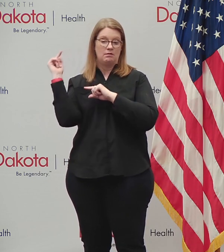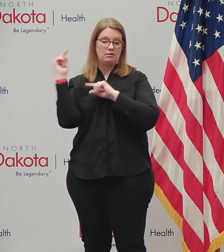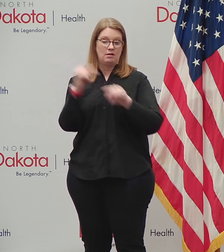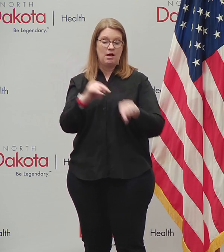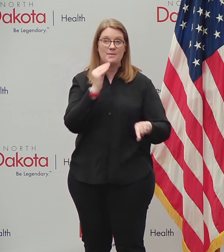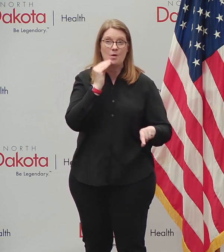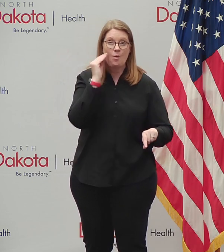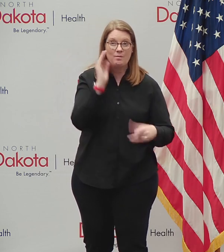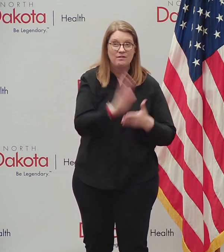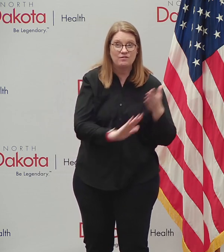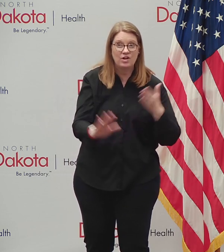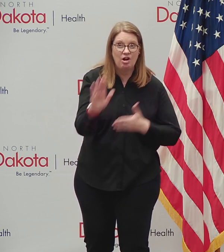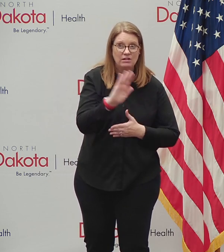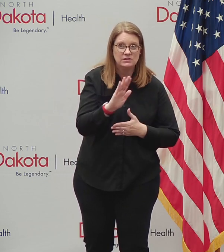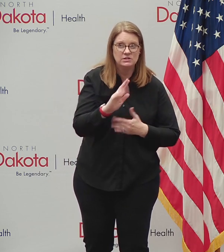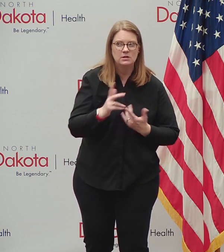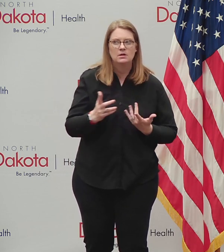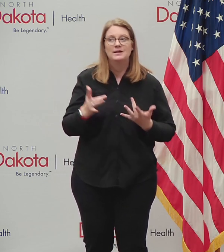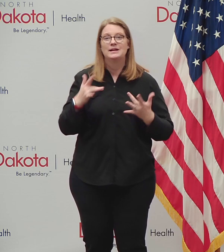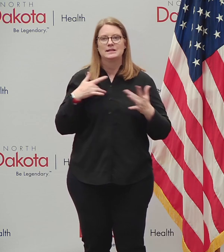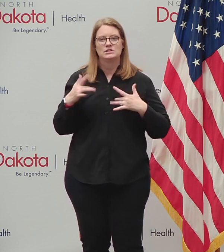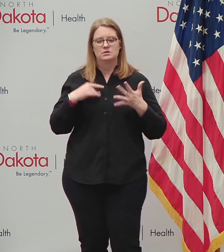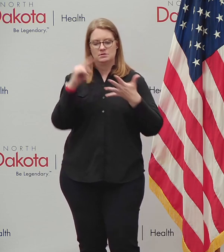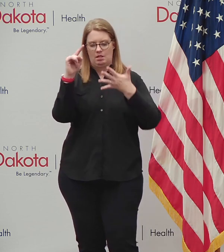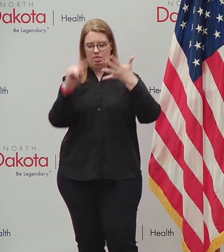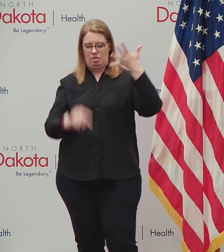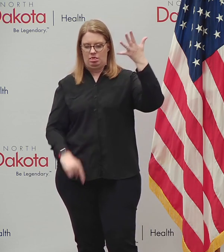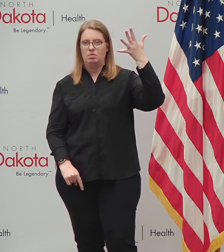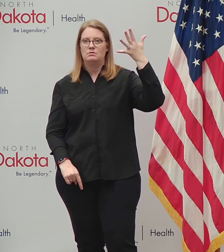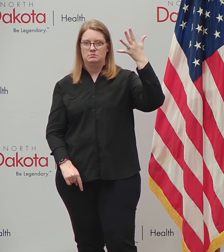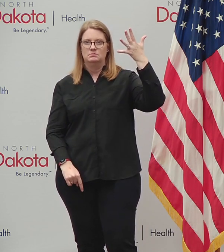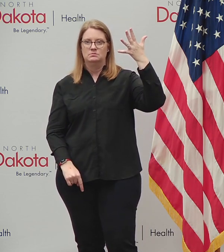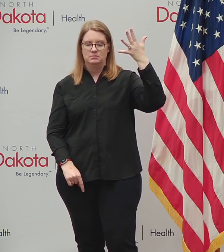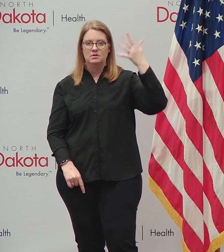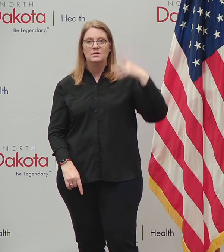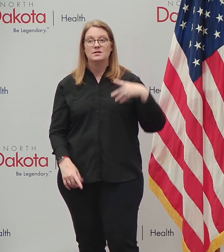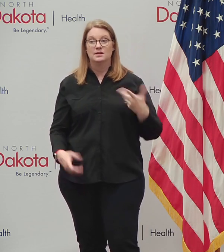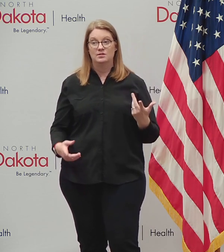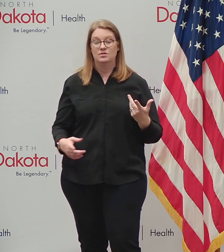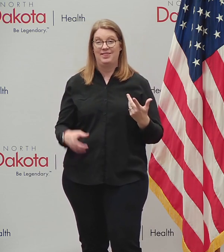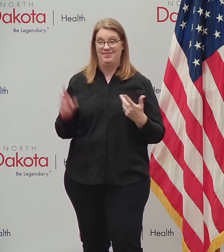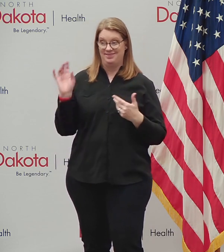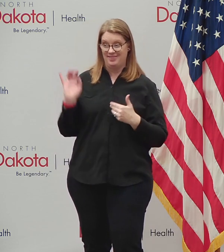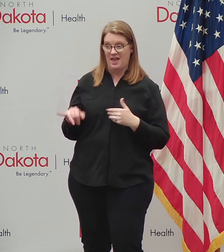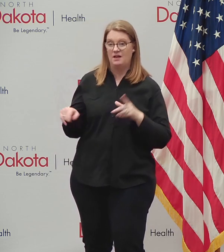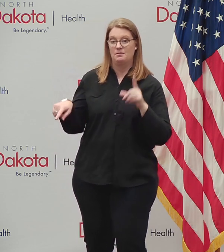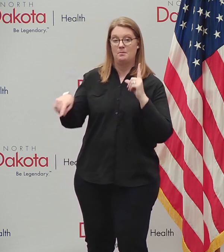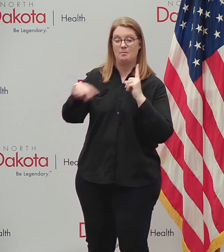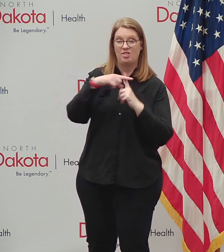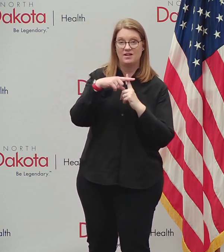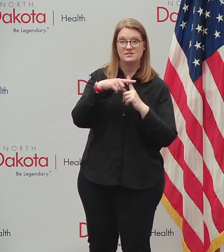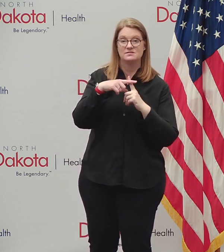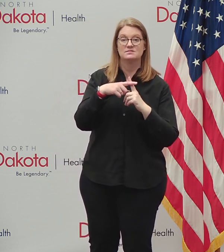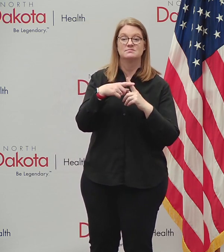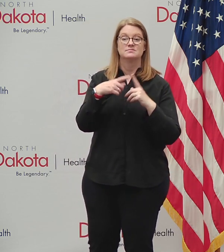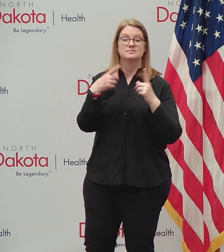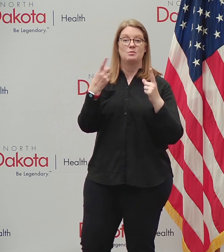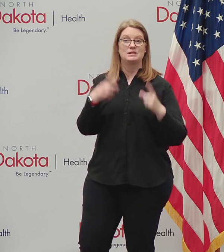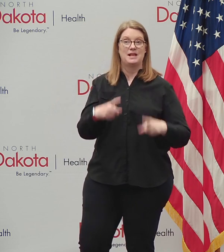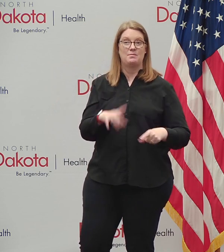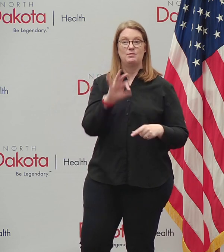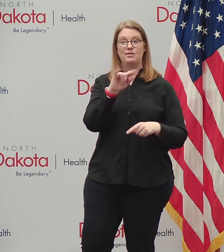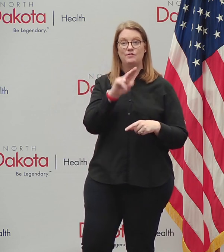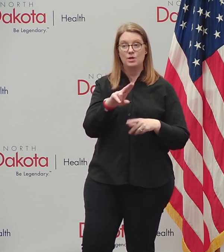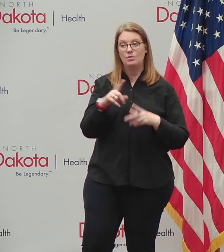lot of things to be worried about during this season that we've got coming up in conjunction with the, the nature of where we are, uh, in, uh, in